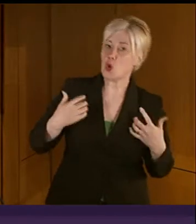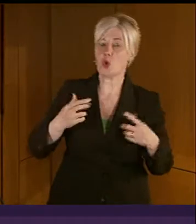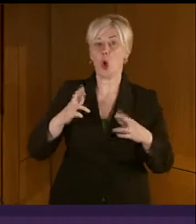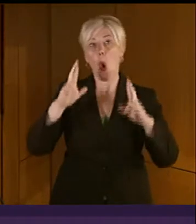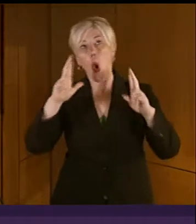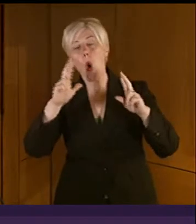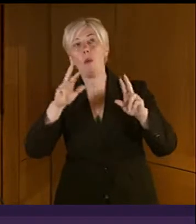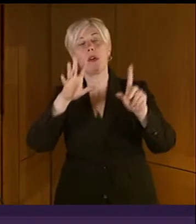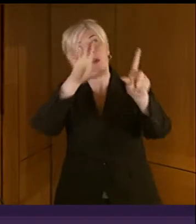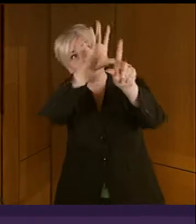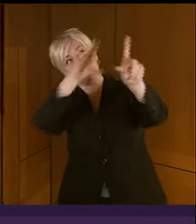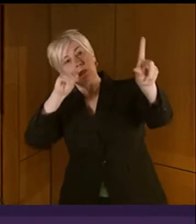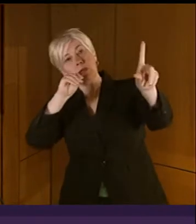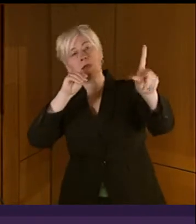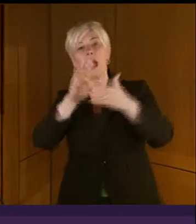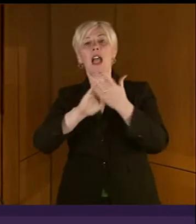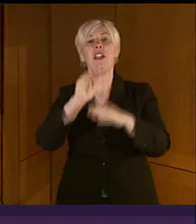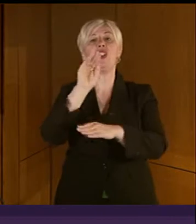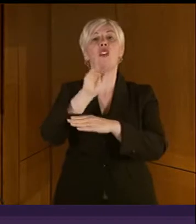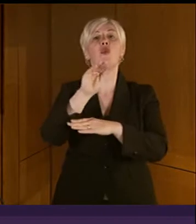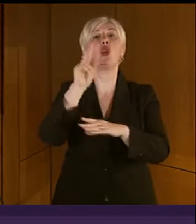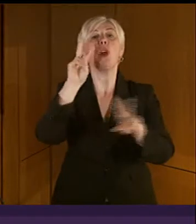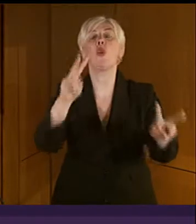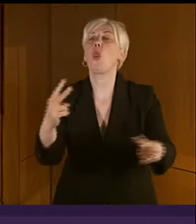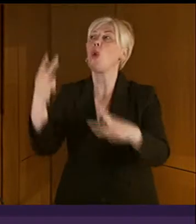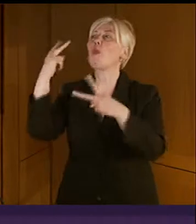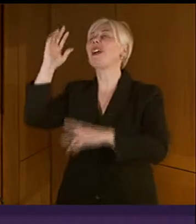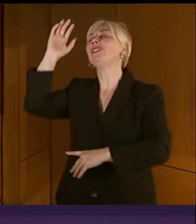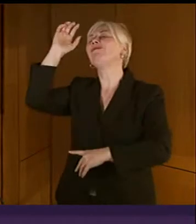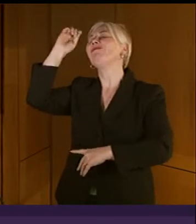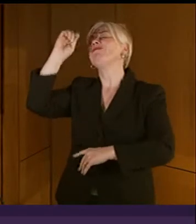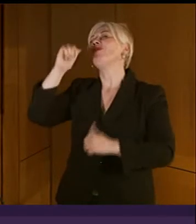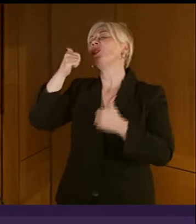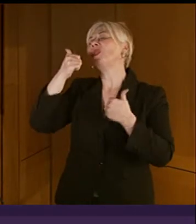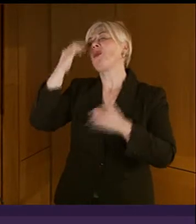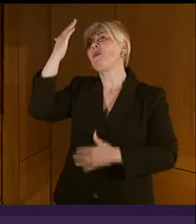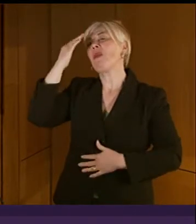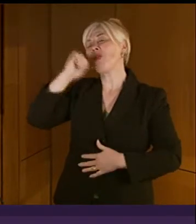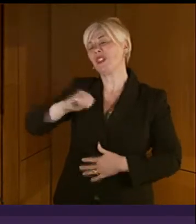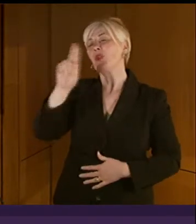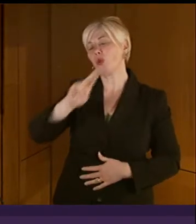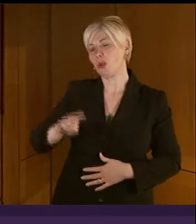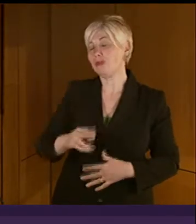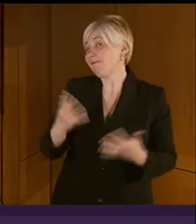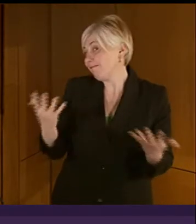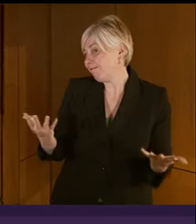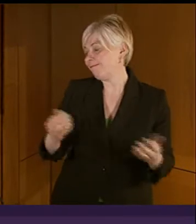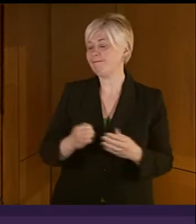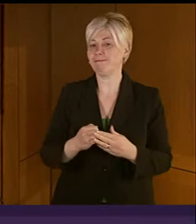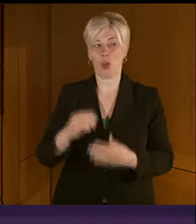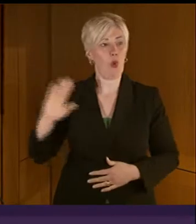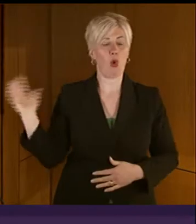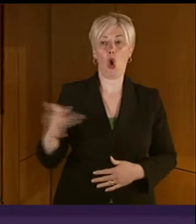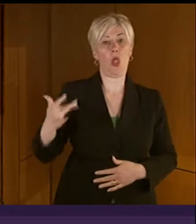come you will look back with affection and gratitude. As lifelong learners we can all reflect and